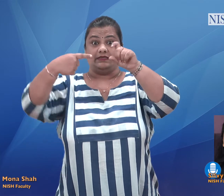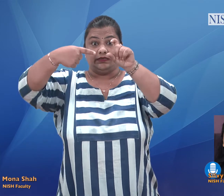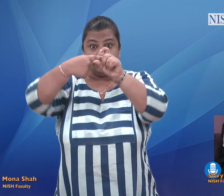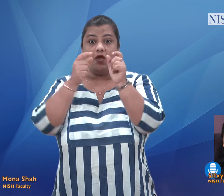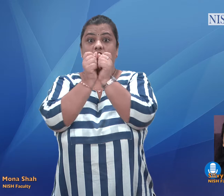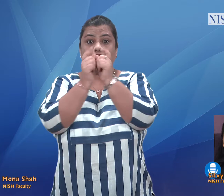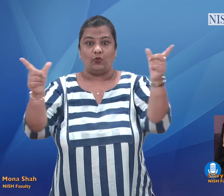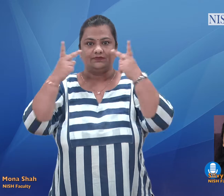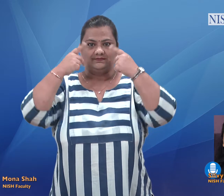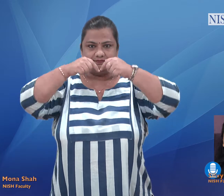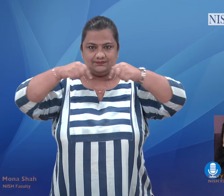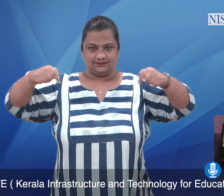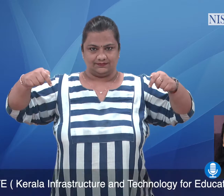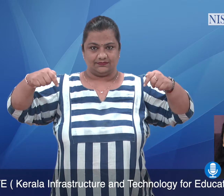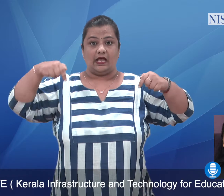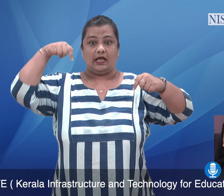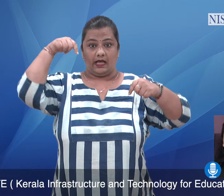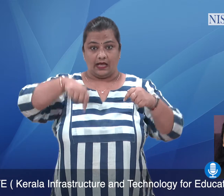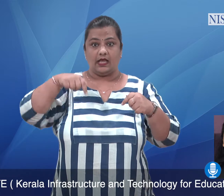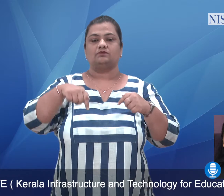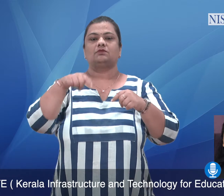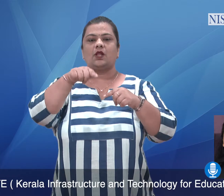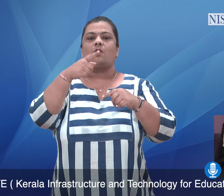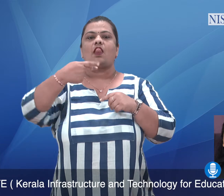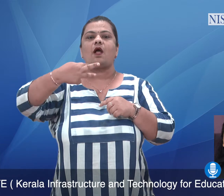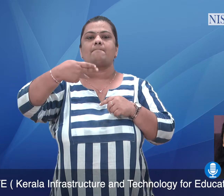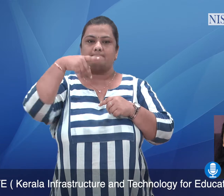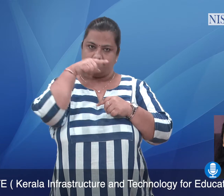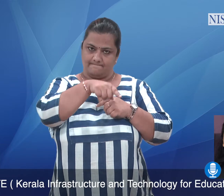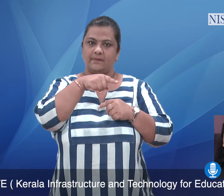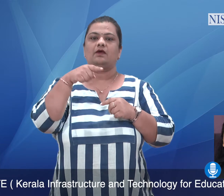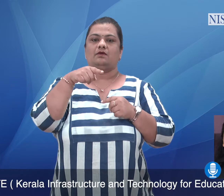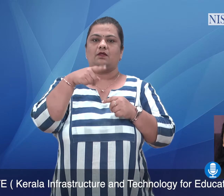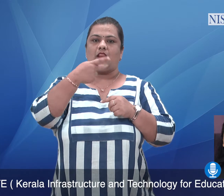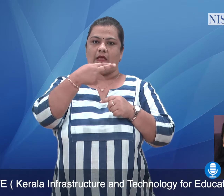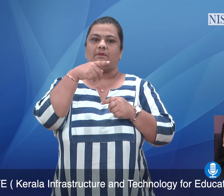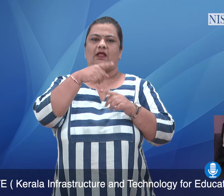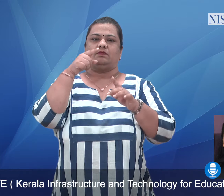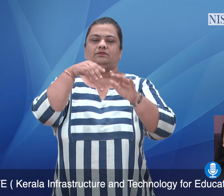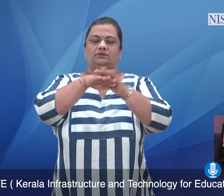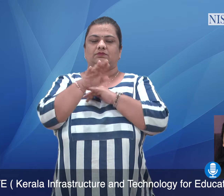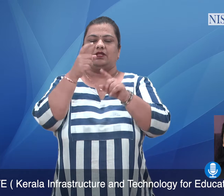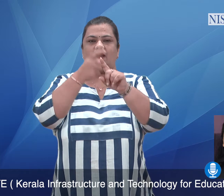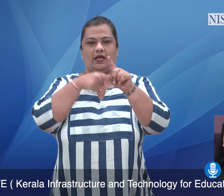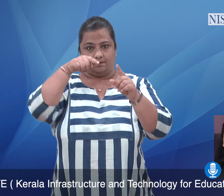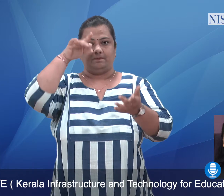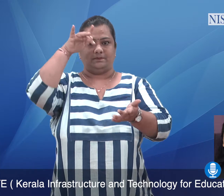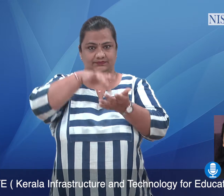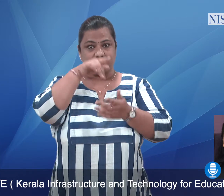IT clubs from all 14 districts who are taking part in two-day residential camps at Cotton Hill School in